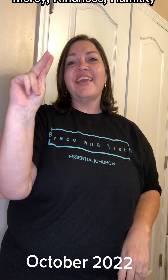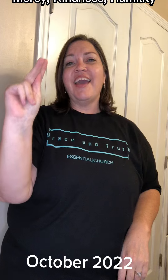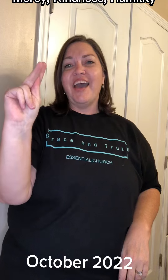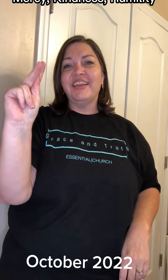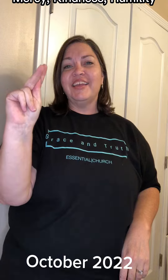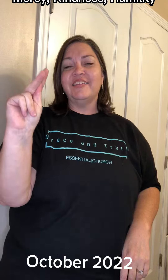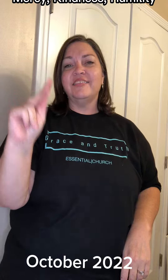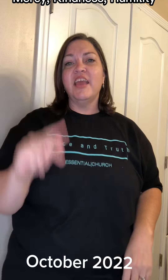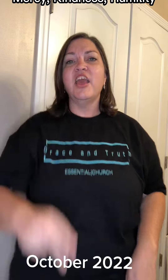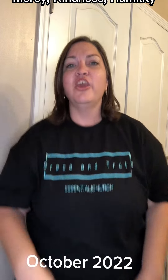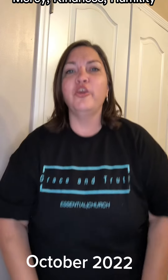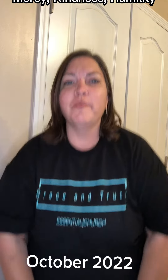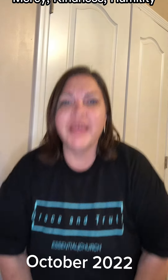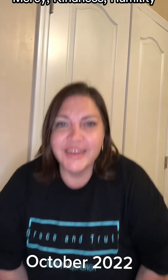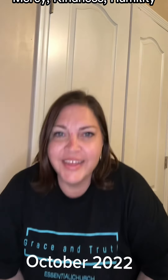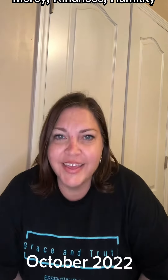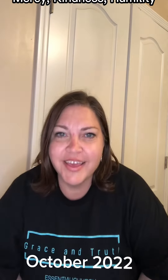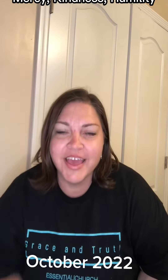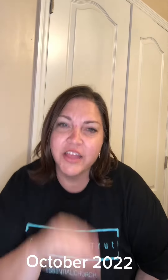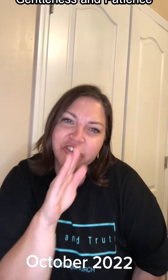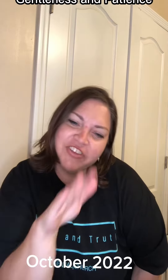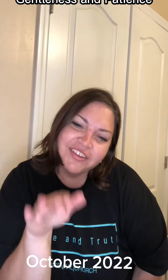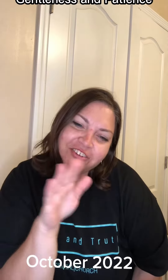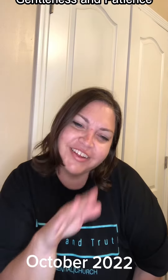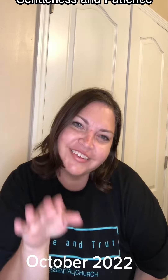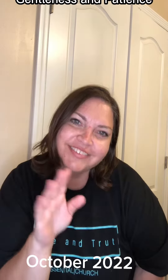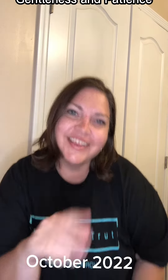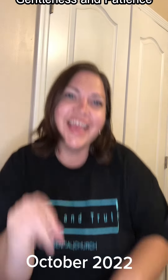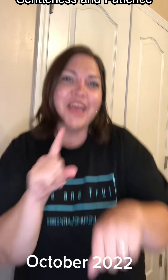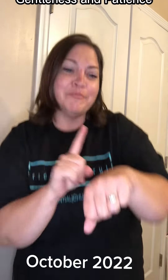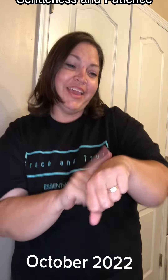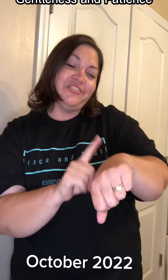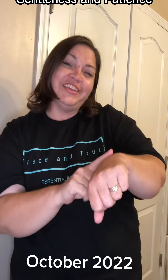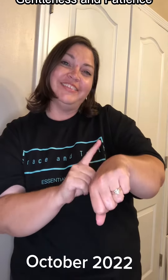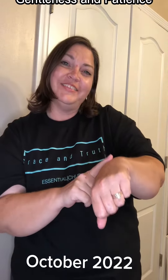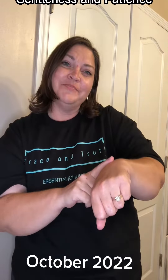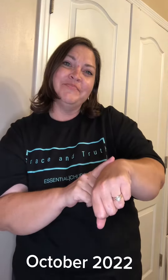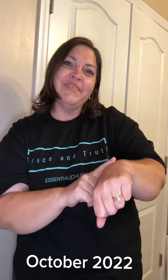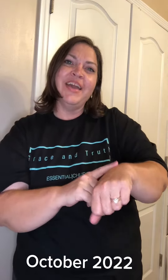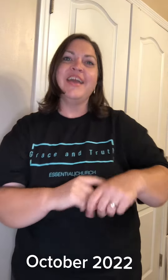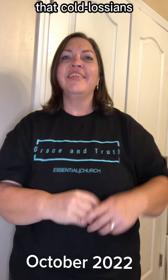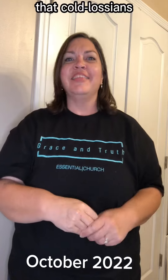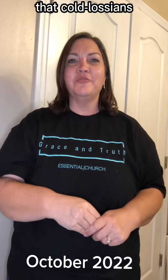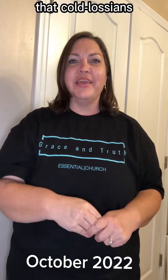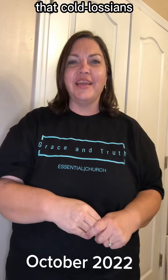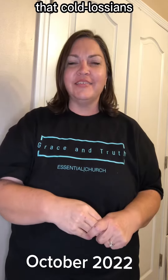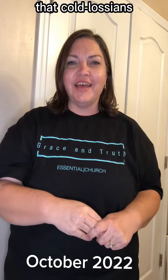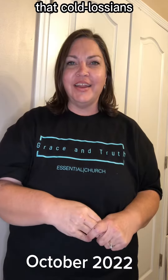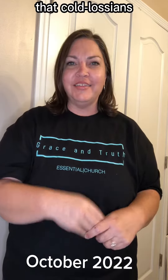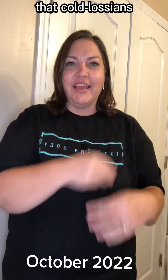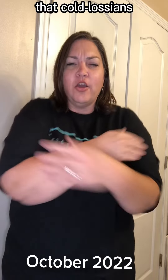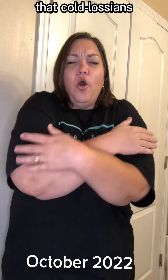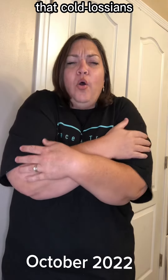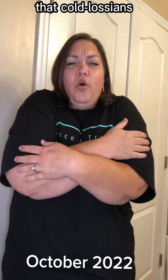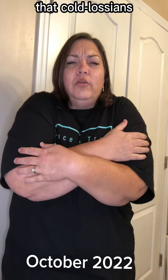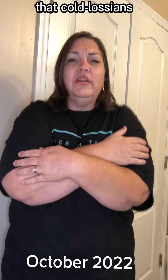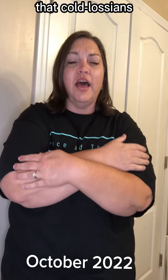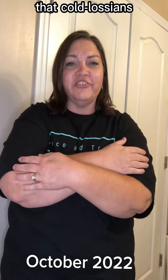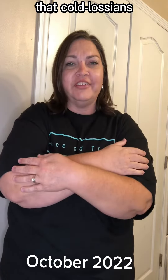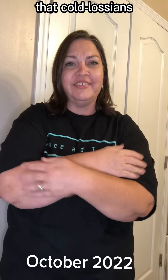kindness, humility, gentleness, and patience. This week I decided that Colossians